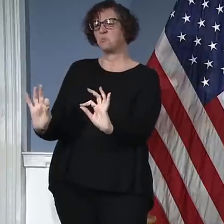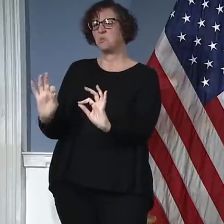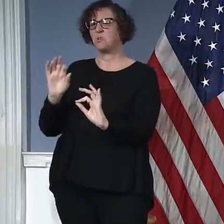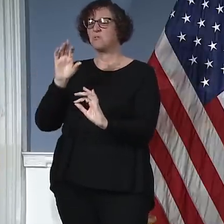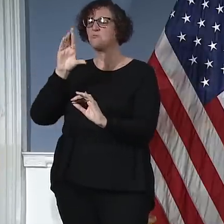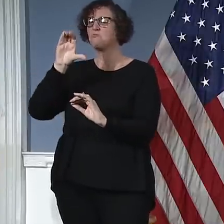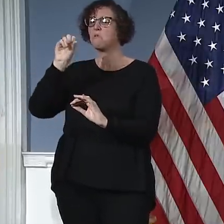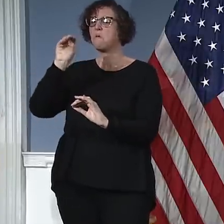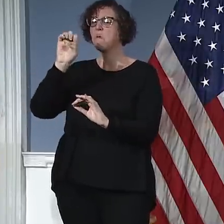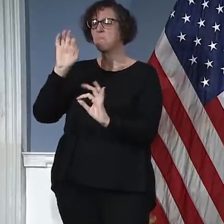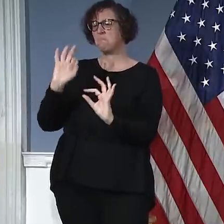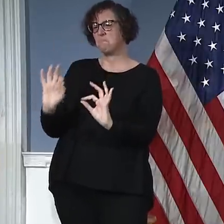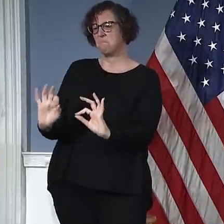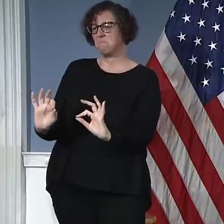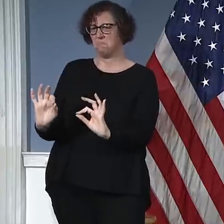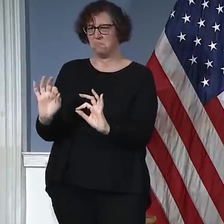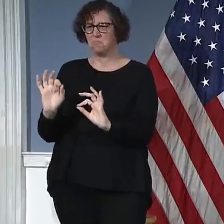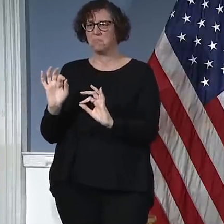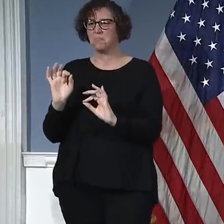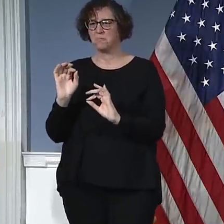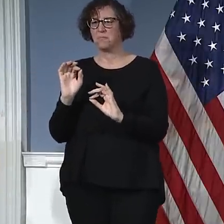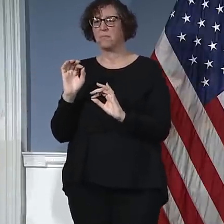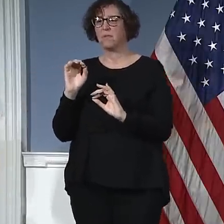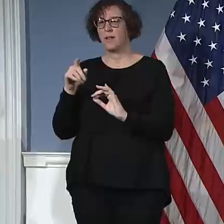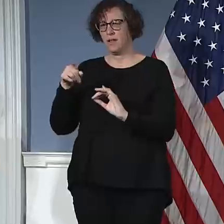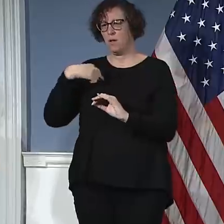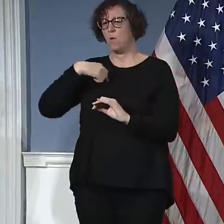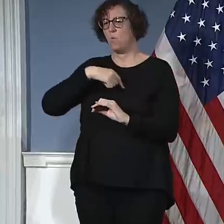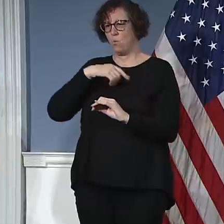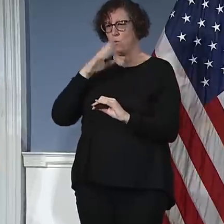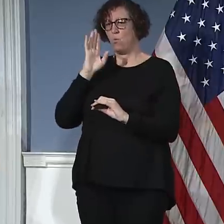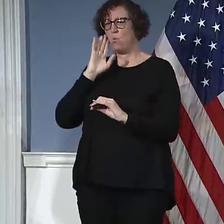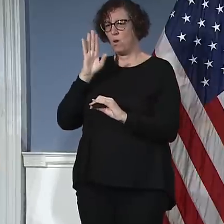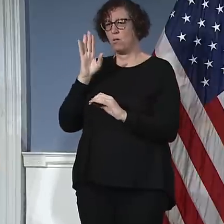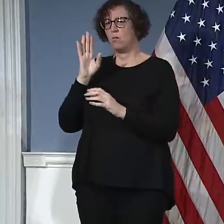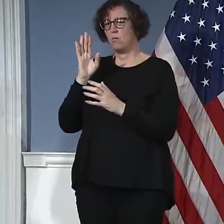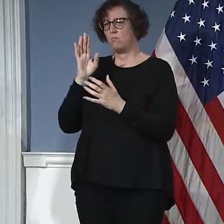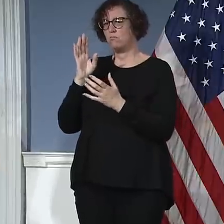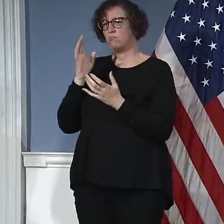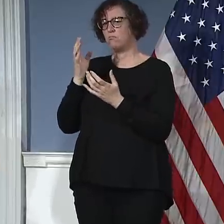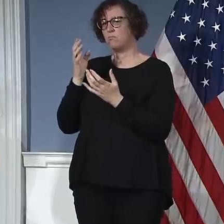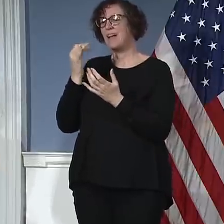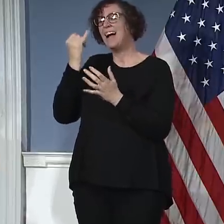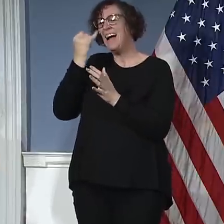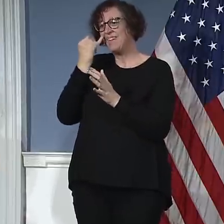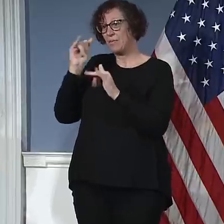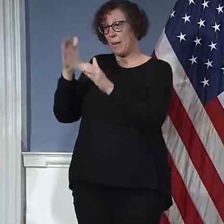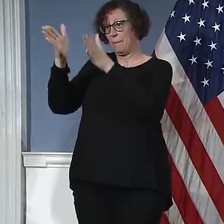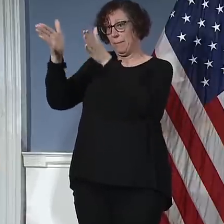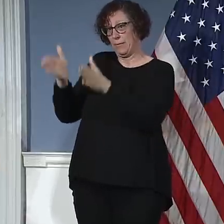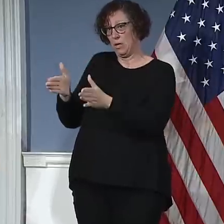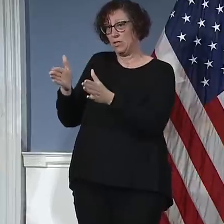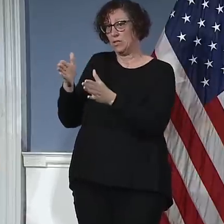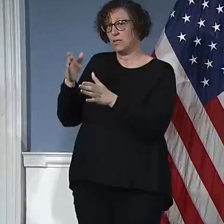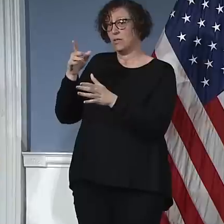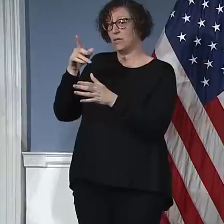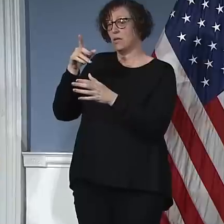anyone with, who had done a domestic violence crime, anyone who had done a sexual offense crime,